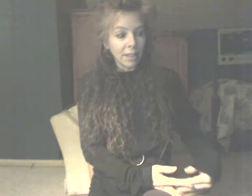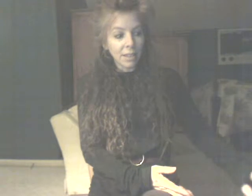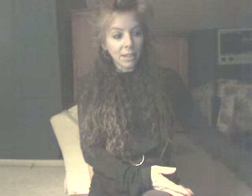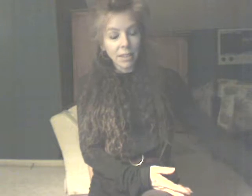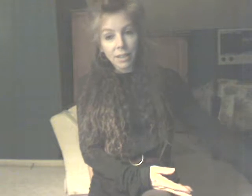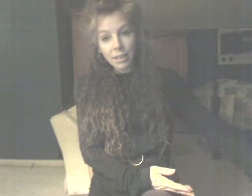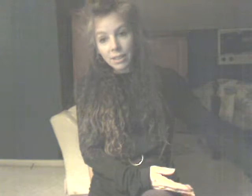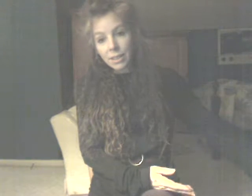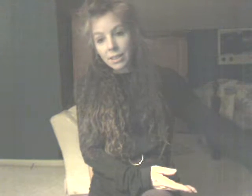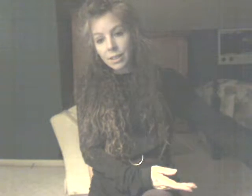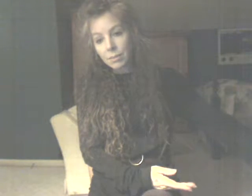Yeah, cynicism.